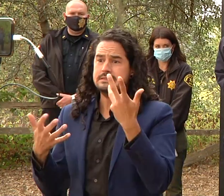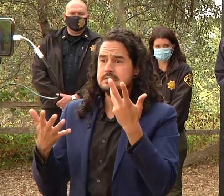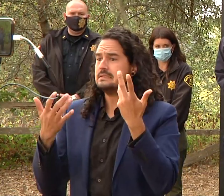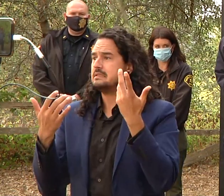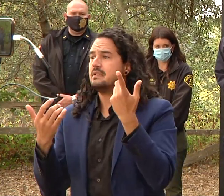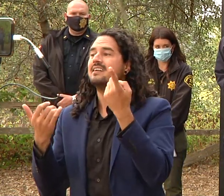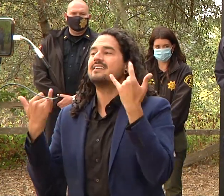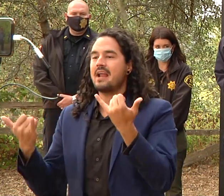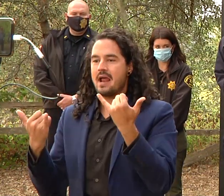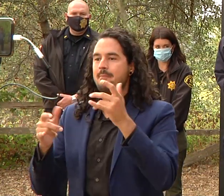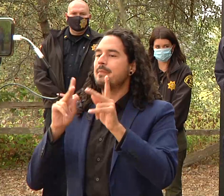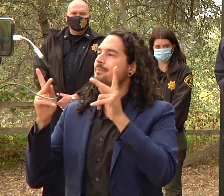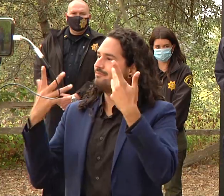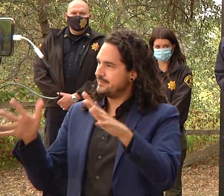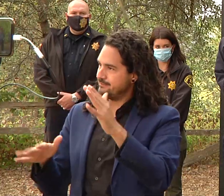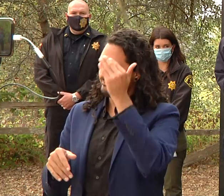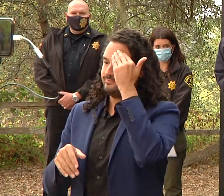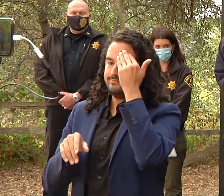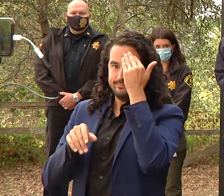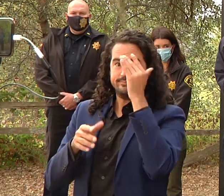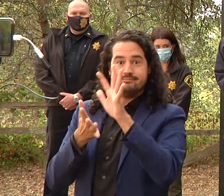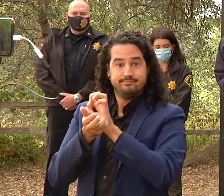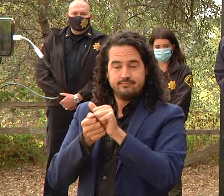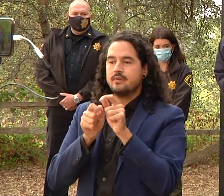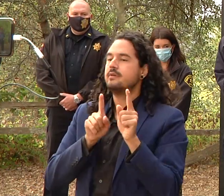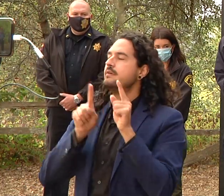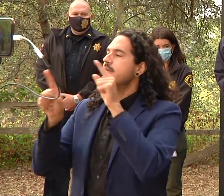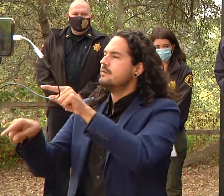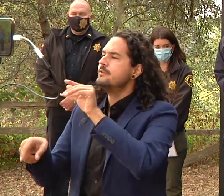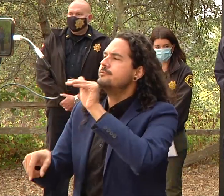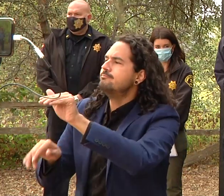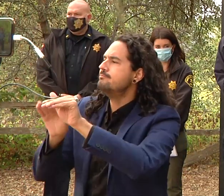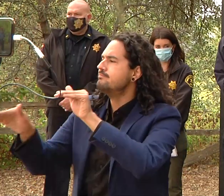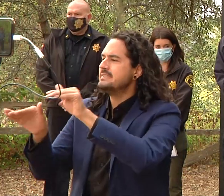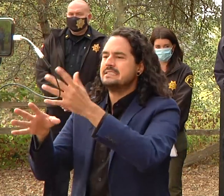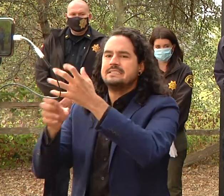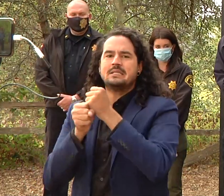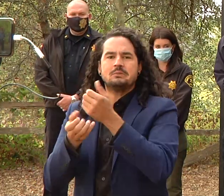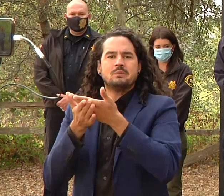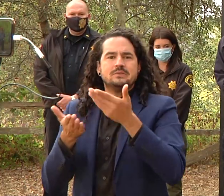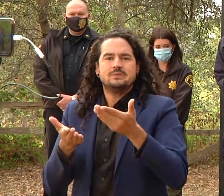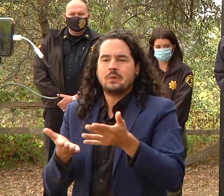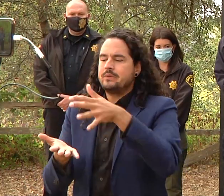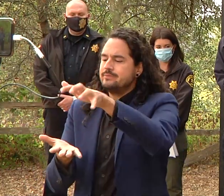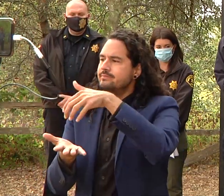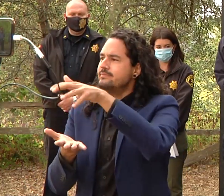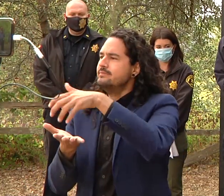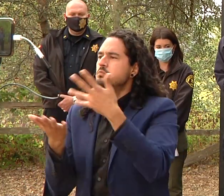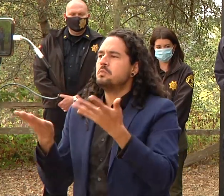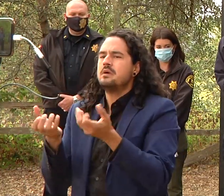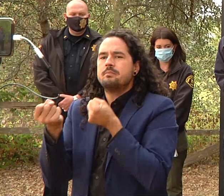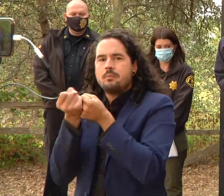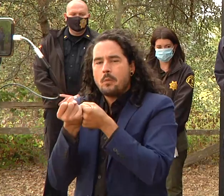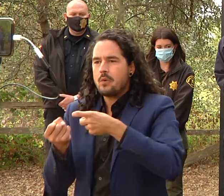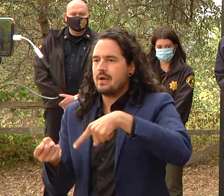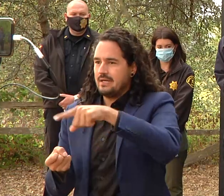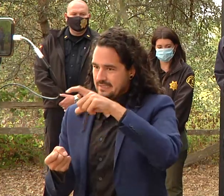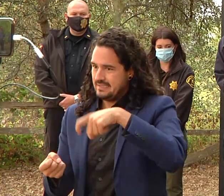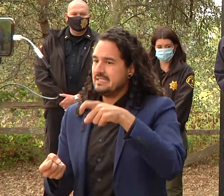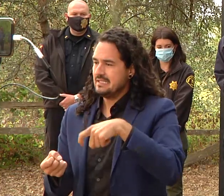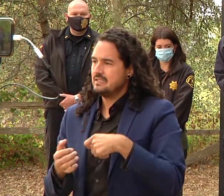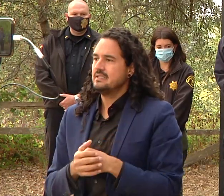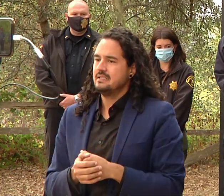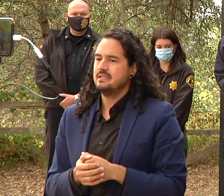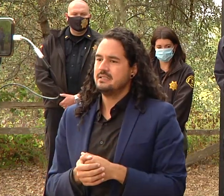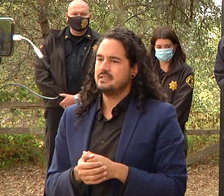assistance in that recovery process and starting to move forward to make sure that they have what's available